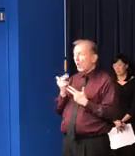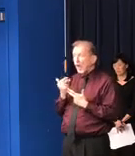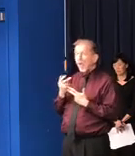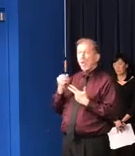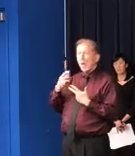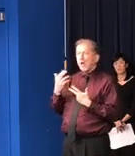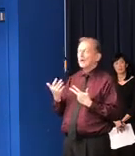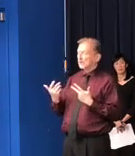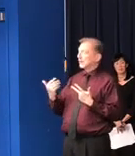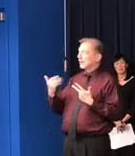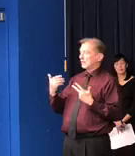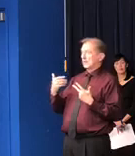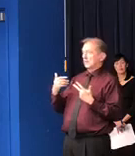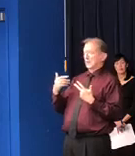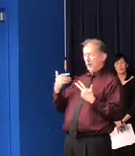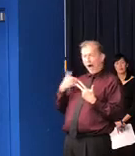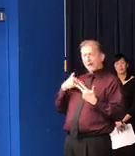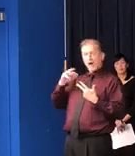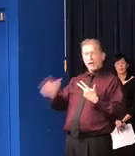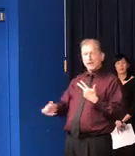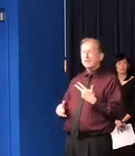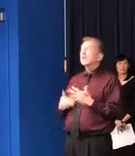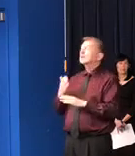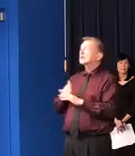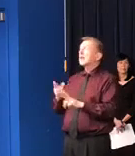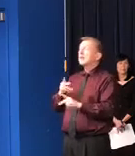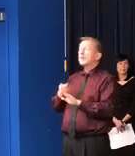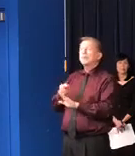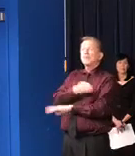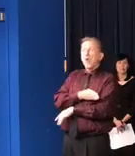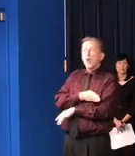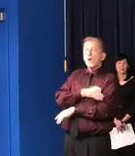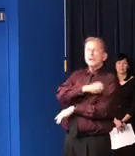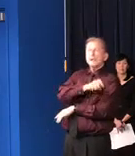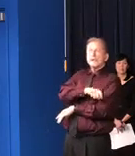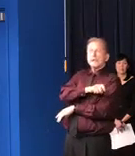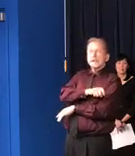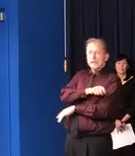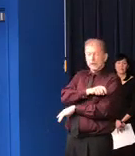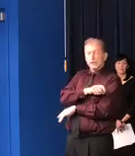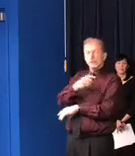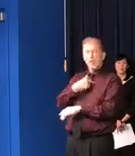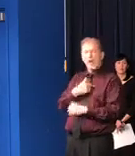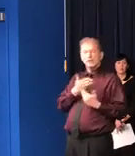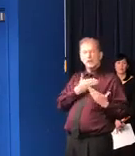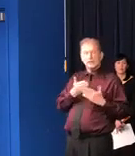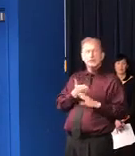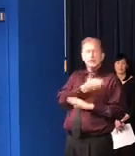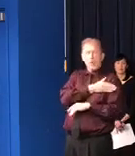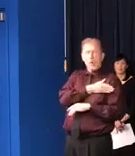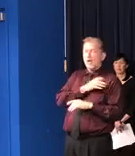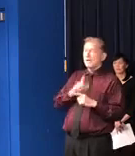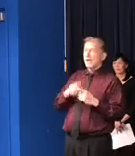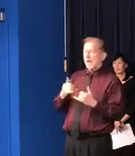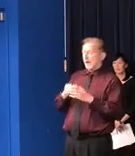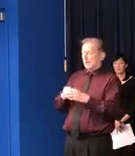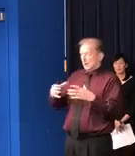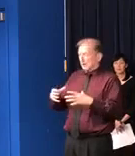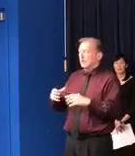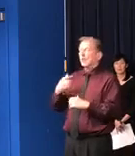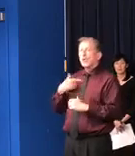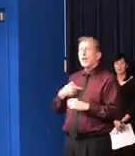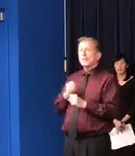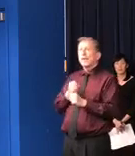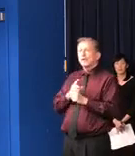who already were experiencing the need for that before this virus came along. And this is now an expanding population. And so we're going to do everything that we can. And again,